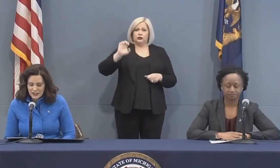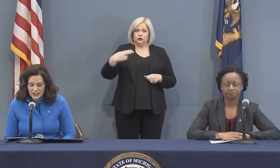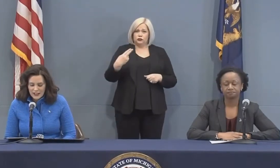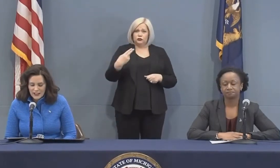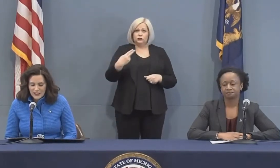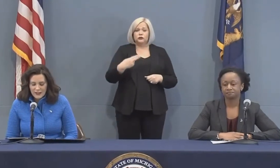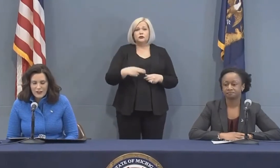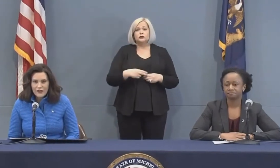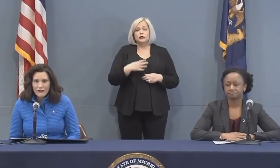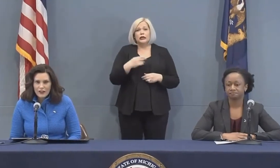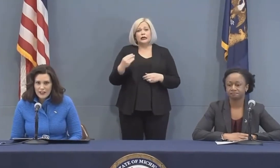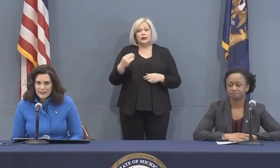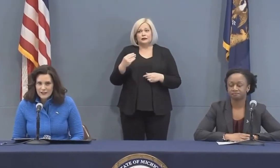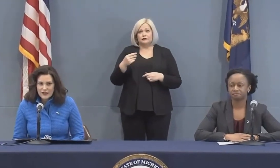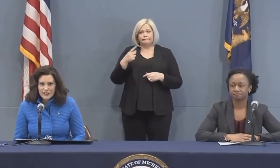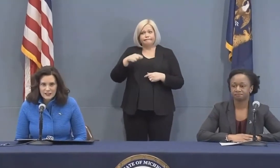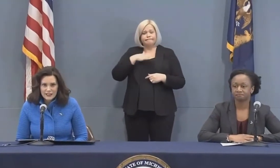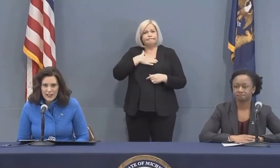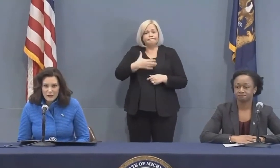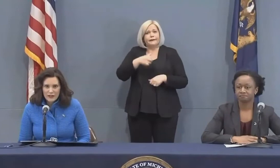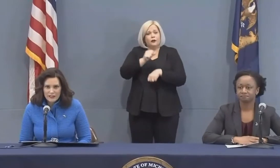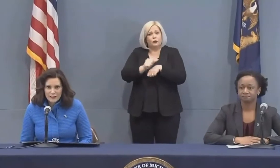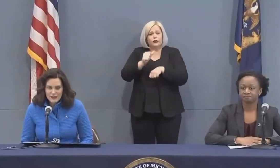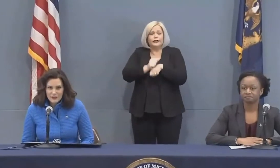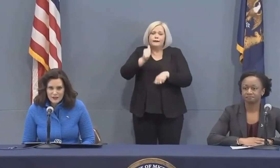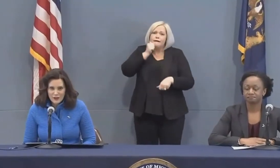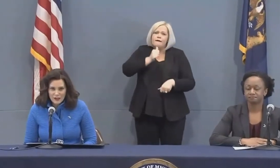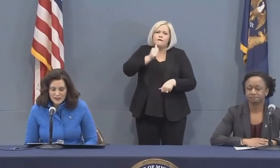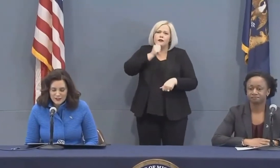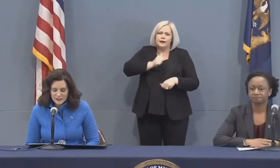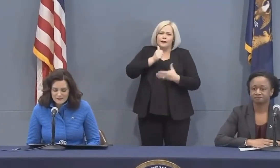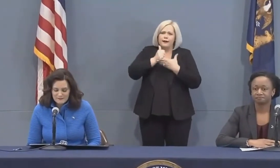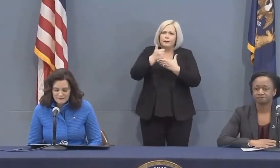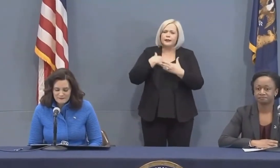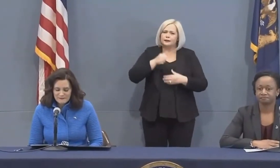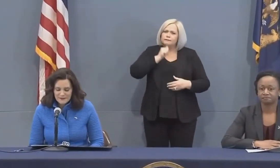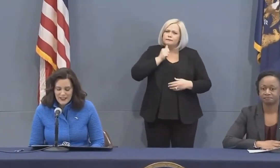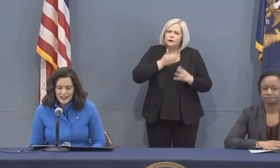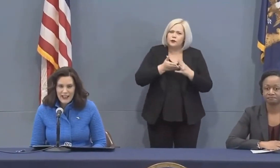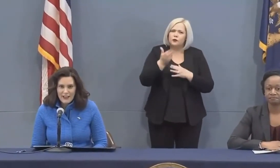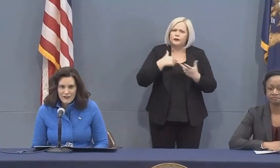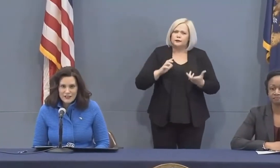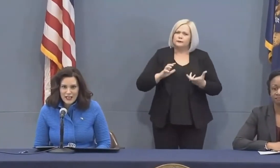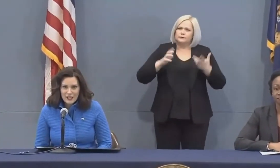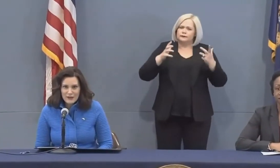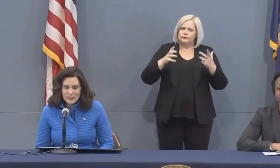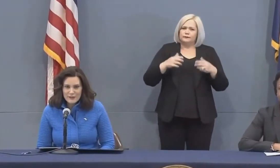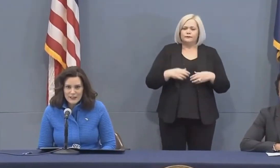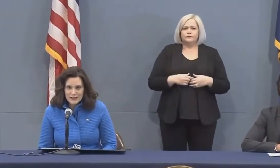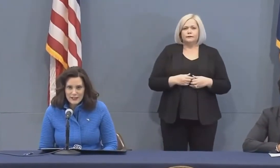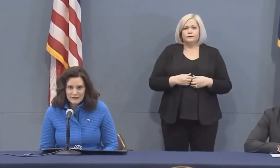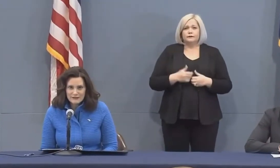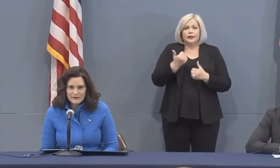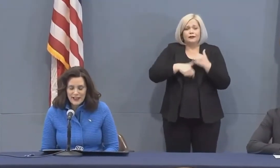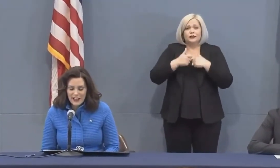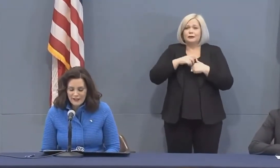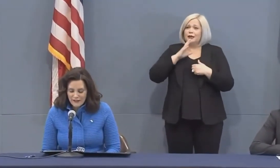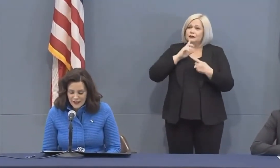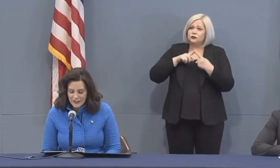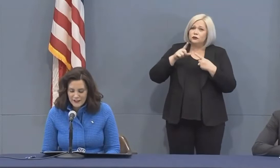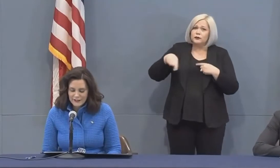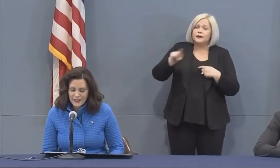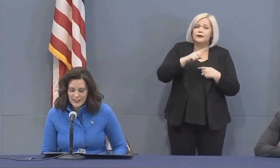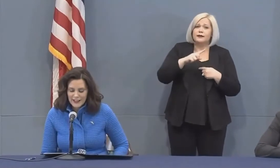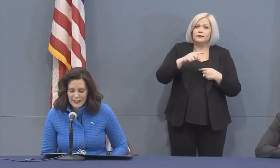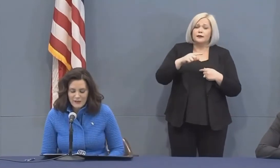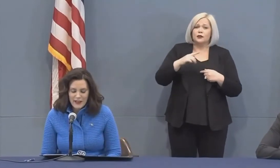and they're on the front lines every single day helping us get through this crisis. Every time I speak to them, I